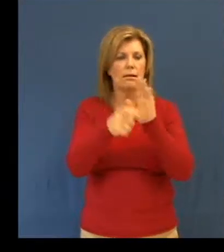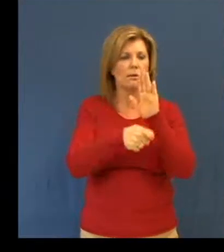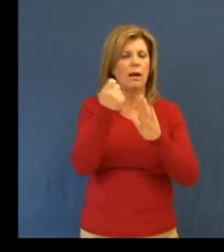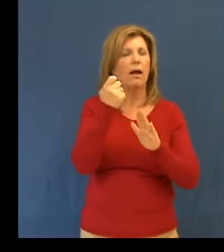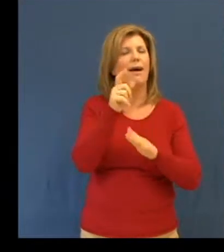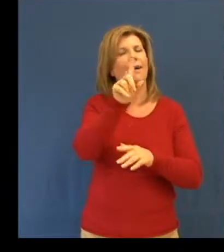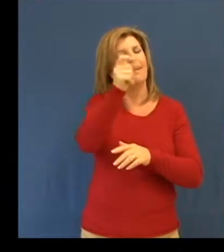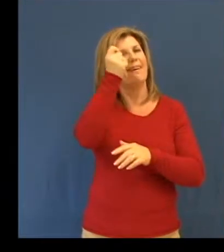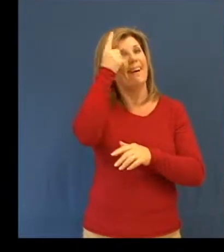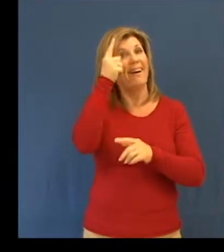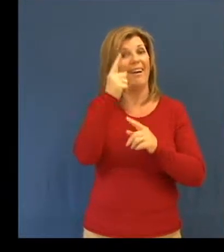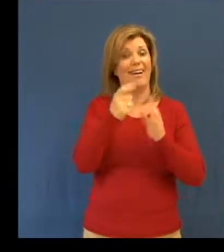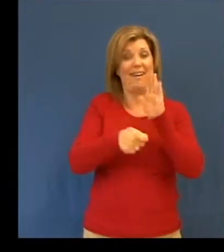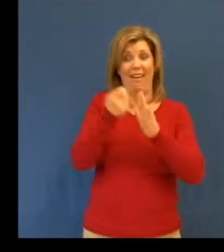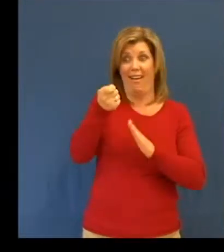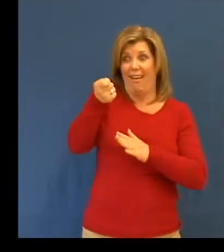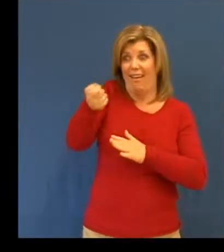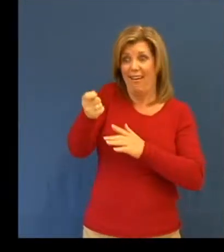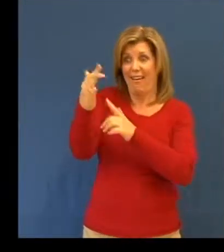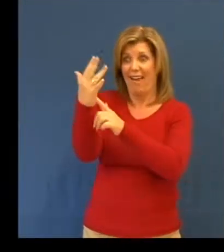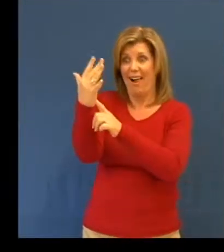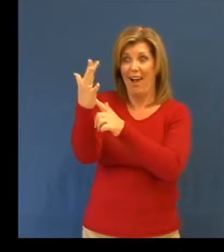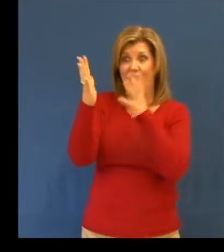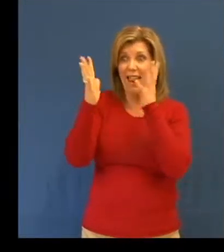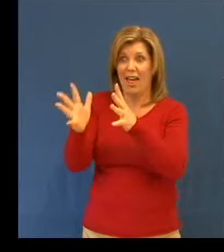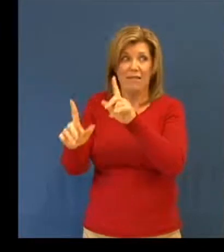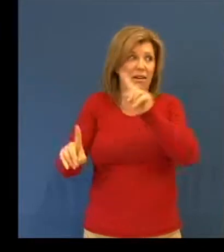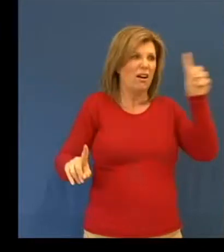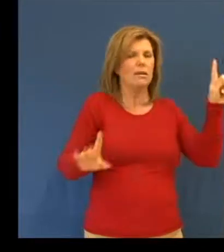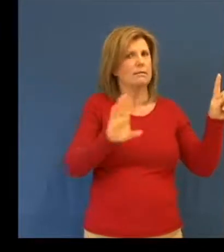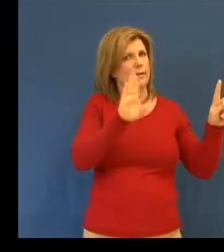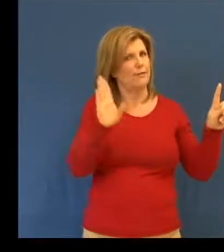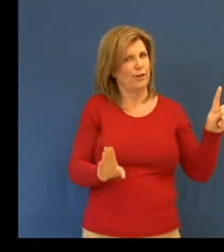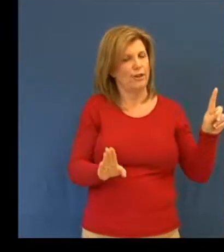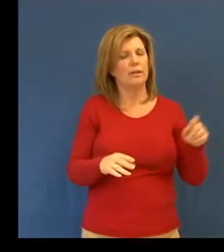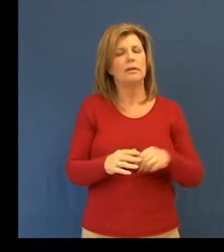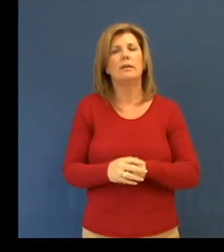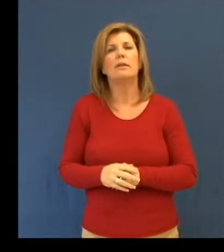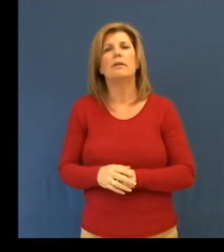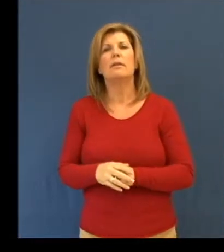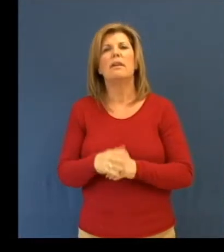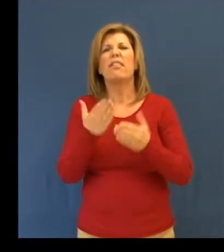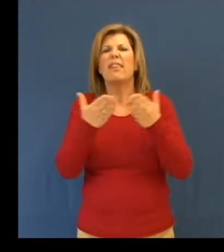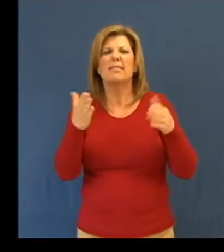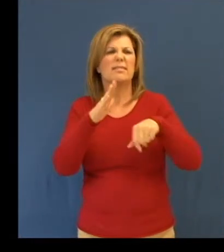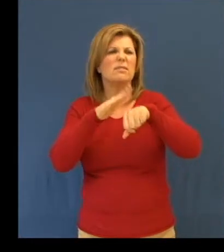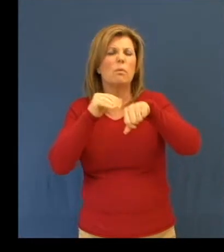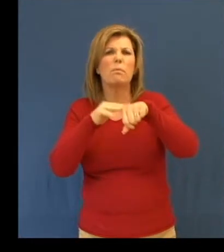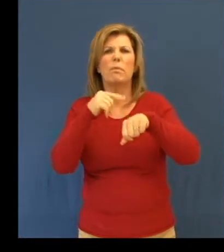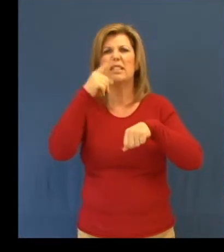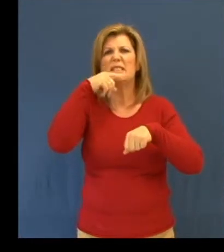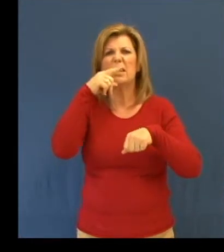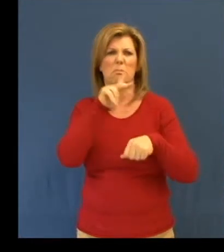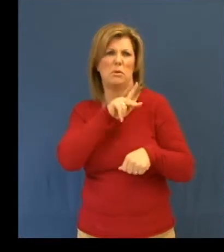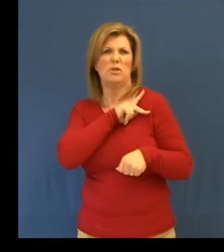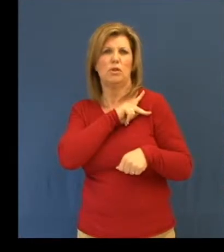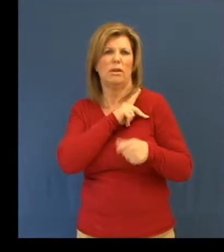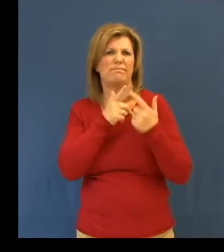matches. But be sure to never leave a candle unattended. Personal items like soap and